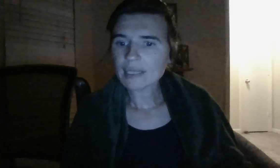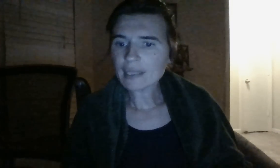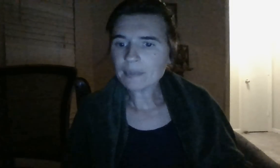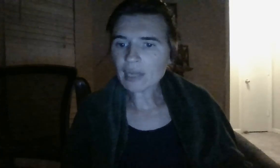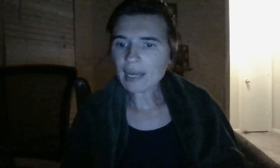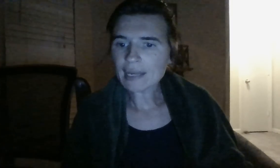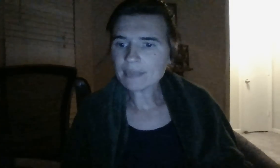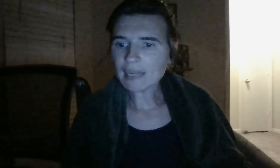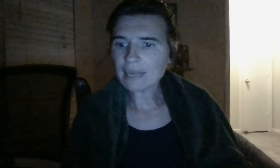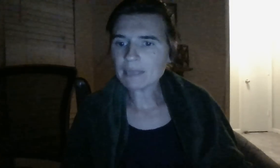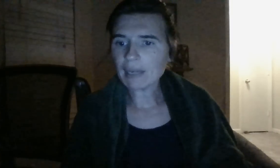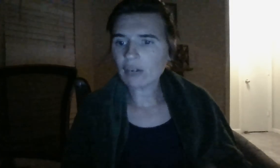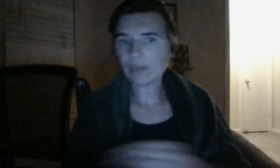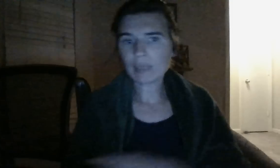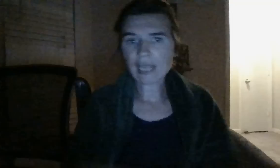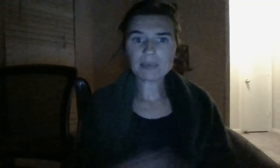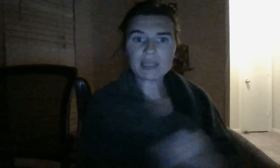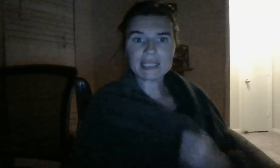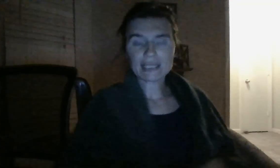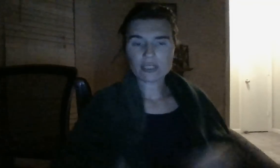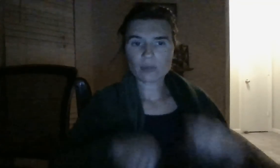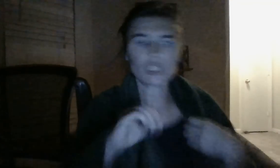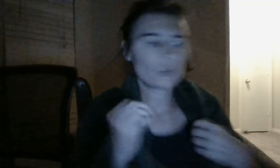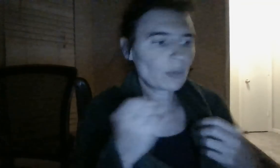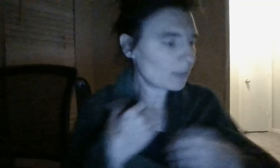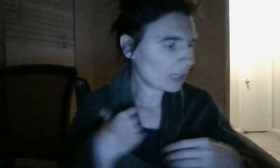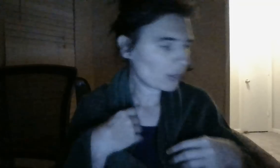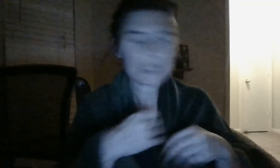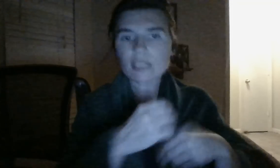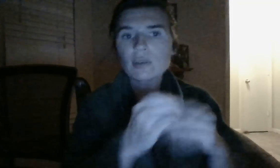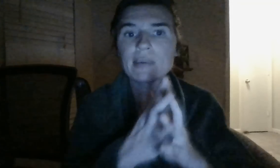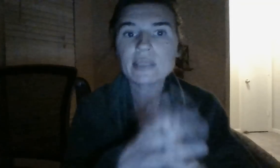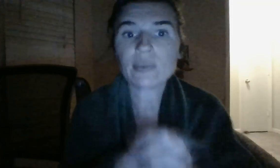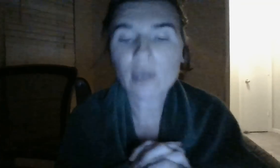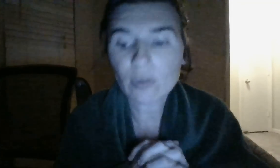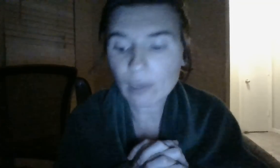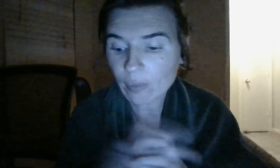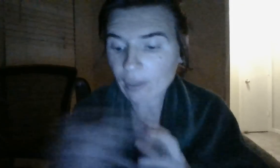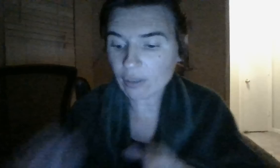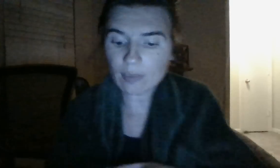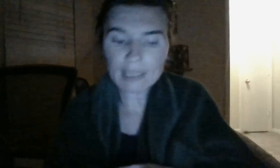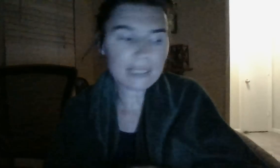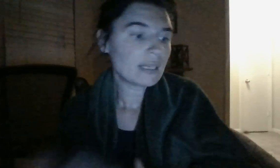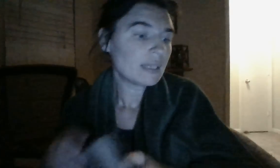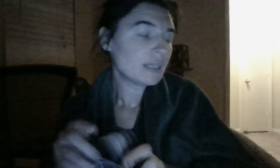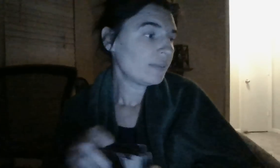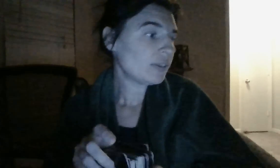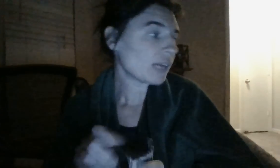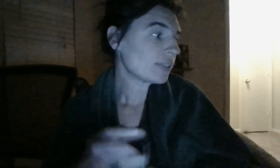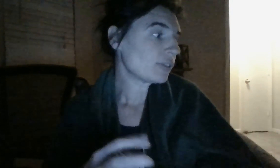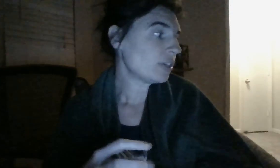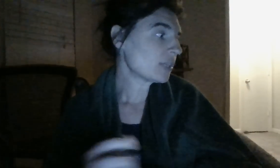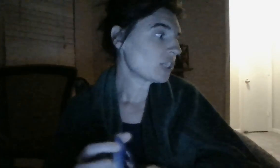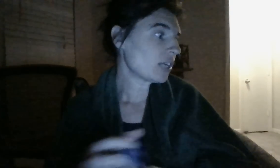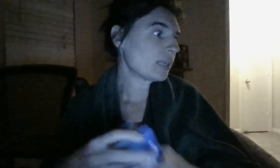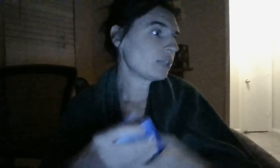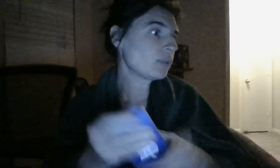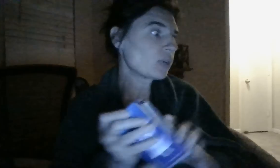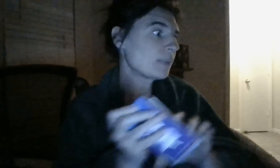What's up you guys? My name is Mary. I'm with five pieces of intuition. Welcome to my current subscribers and welcome, welcome, welcome newbies. If you guys are new to my channel and you enjoy